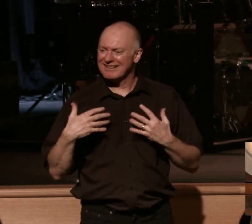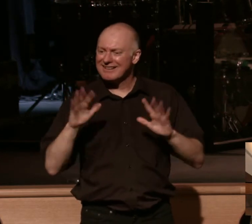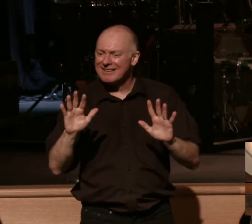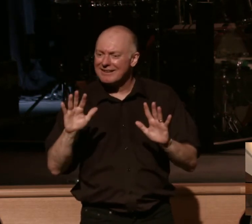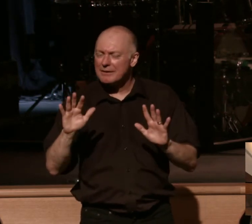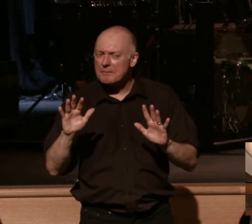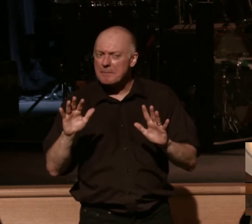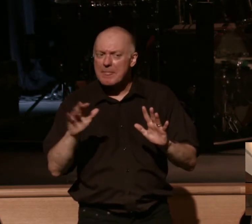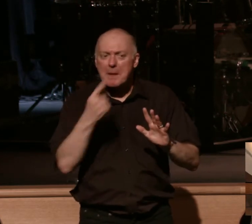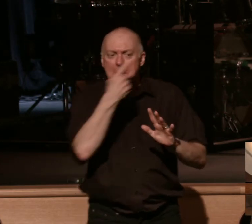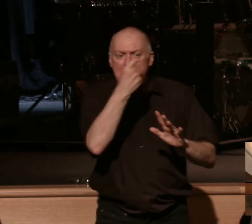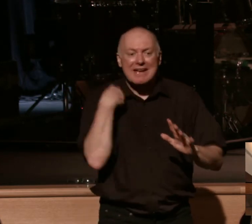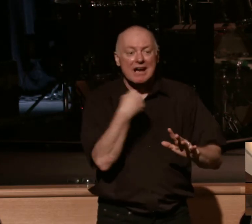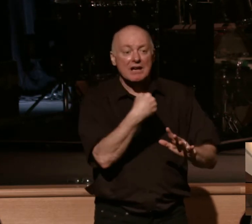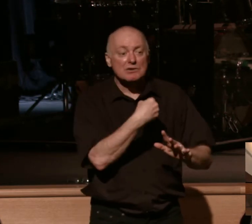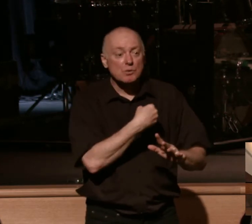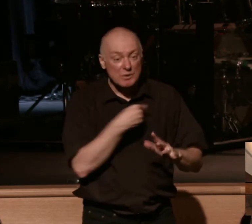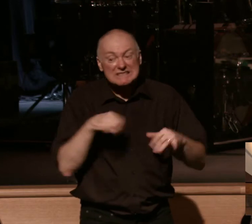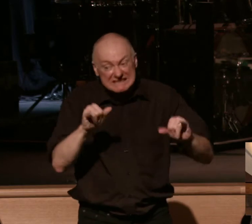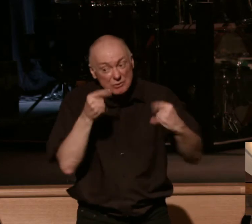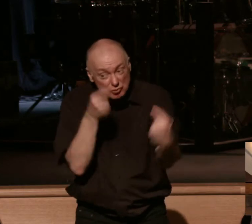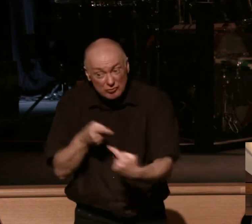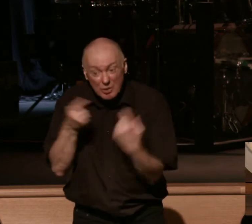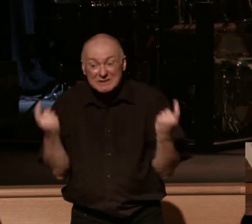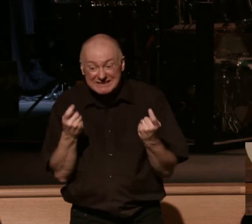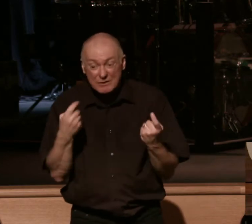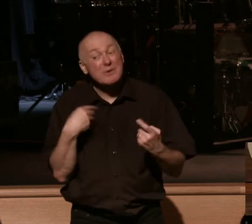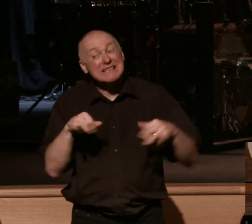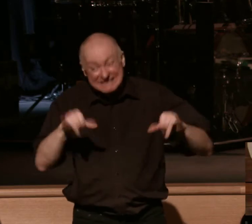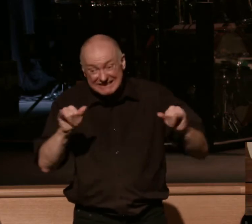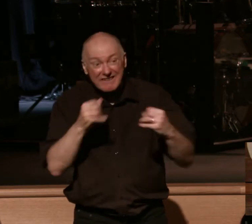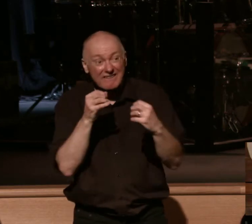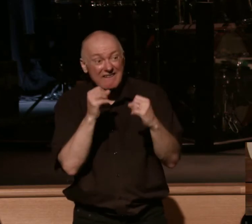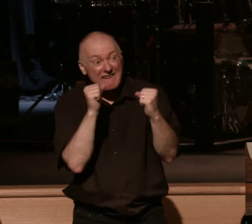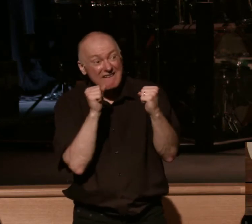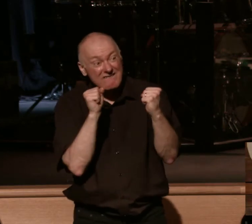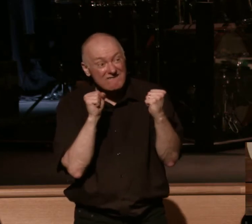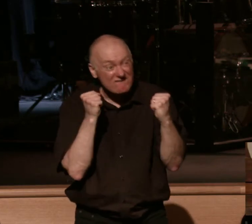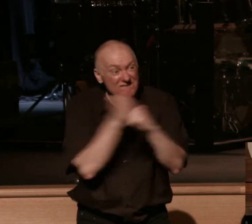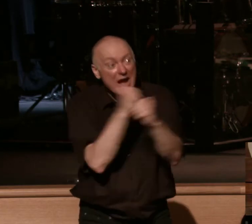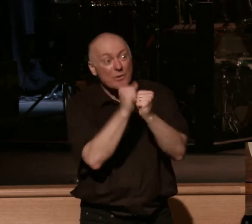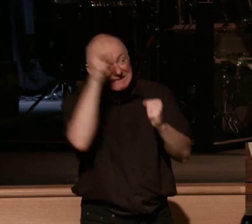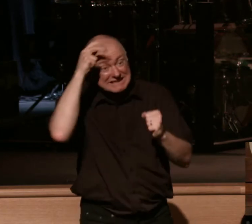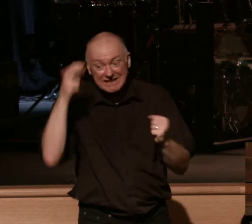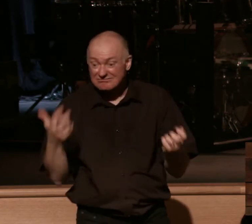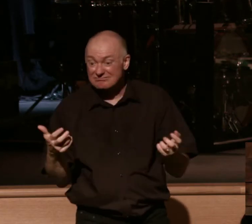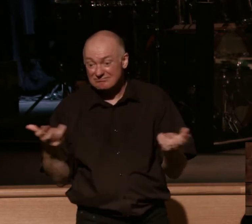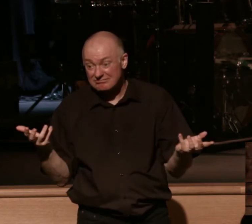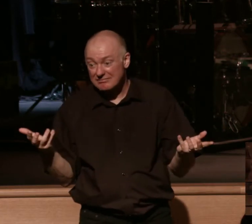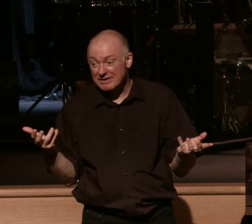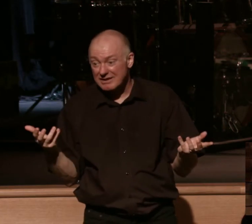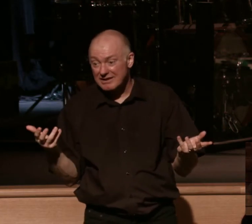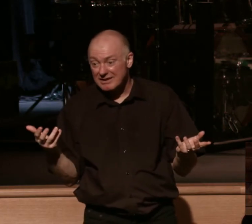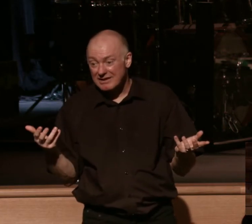that because we're still fighting sin because we still fight Satan because we're still fighting ourselves that we kind of feel weighed down